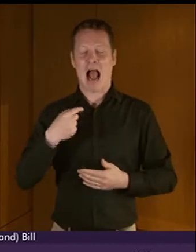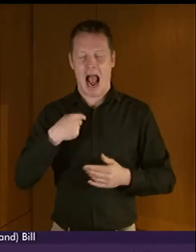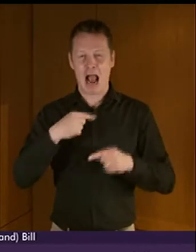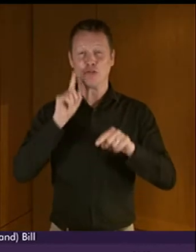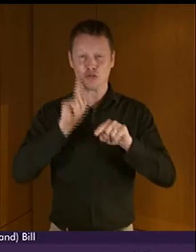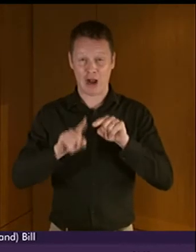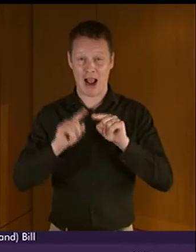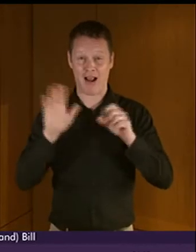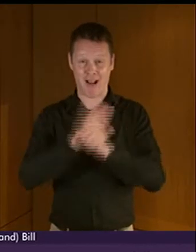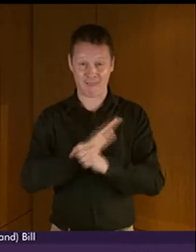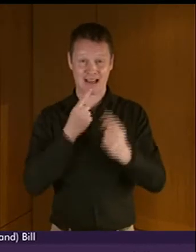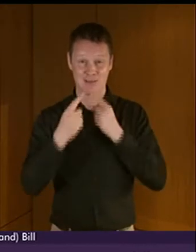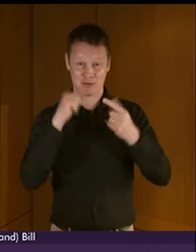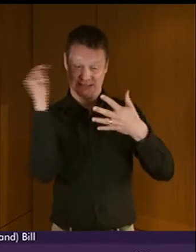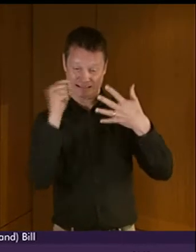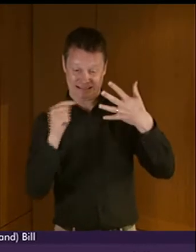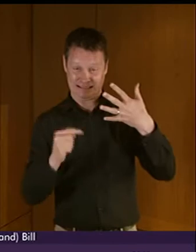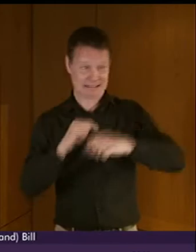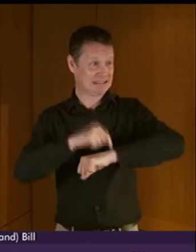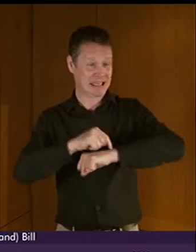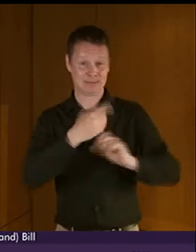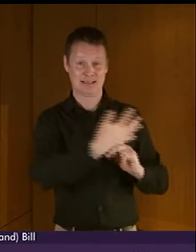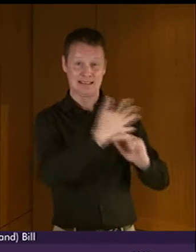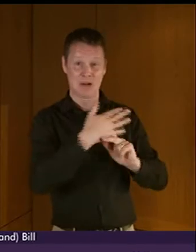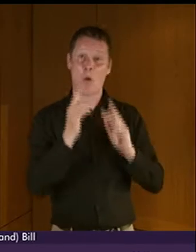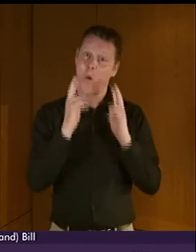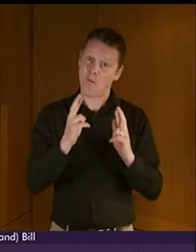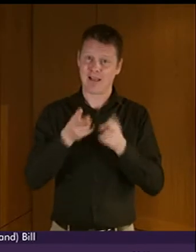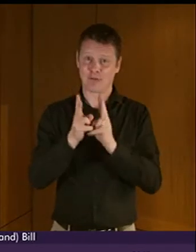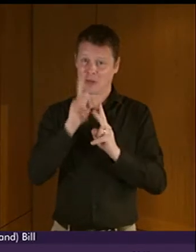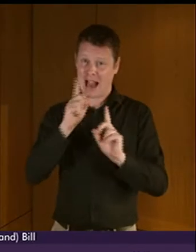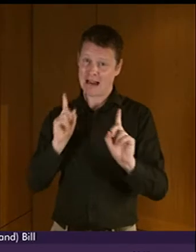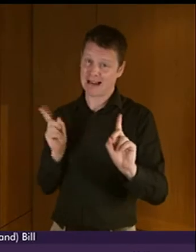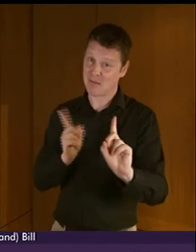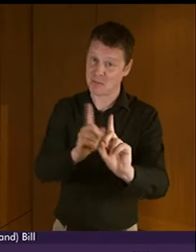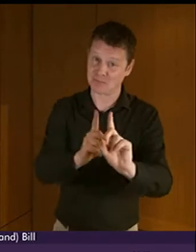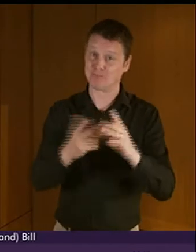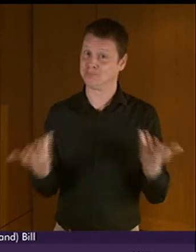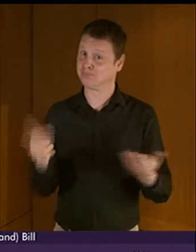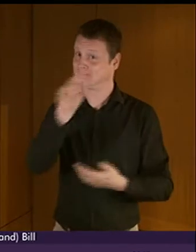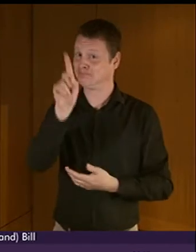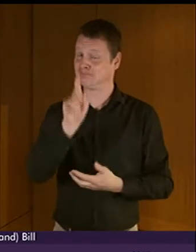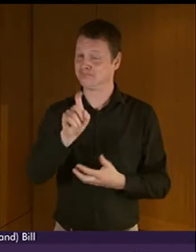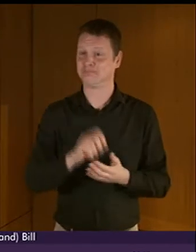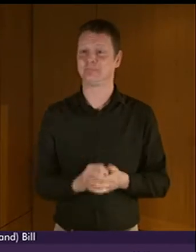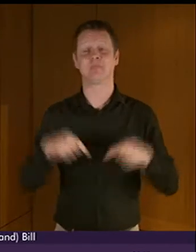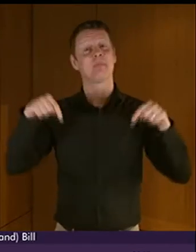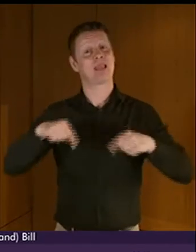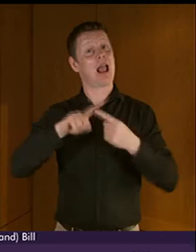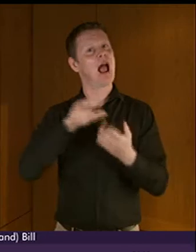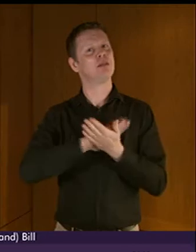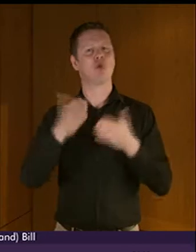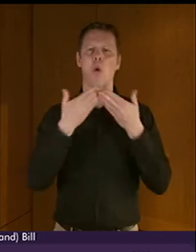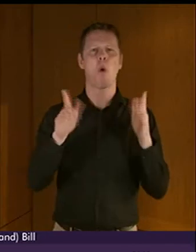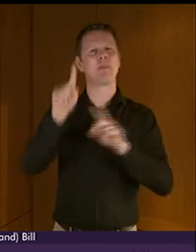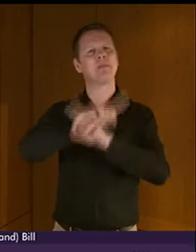through all that I am trapped to say today, and hopefully the signers can keep up. In Edinburgh, we held an open meeting at